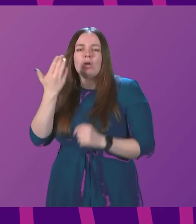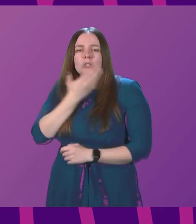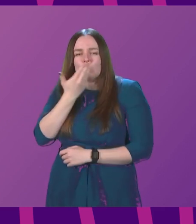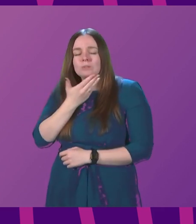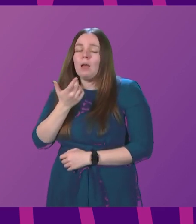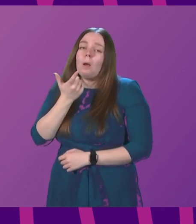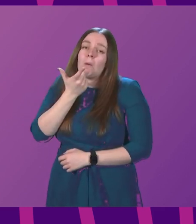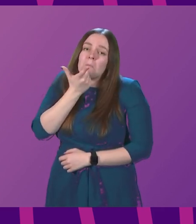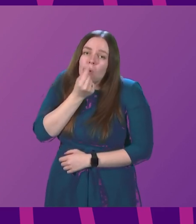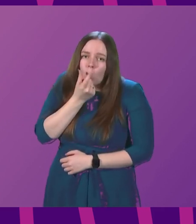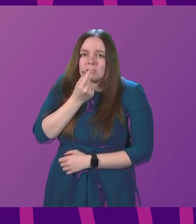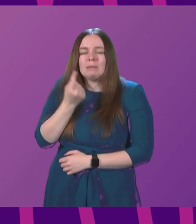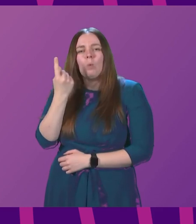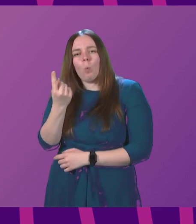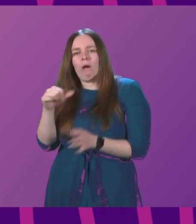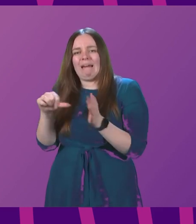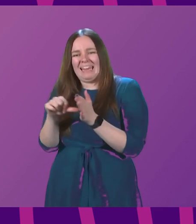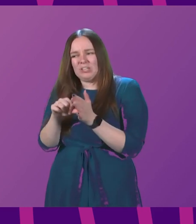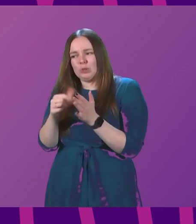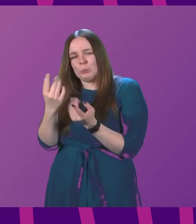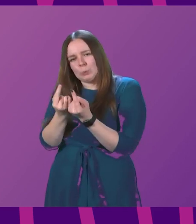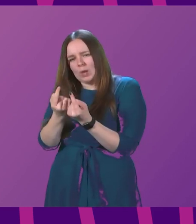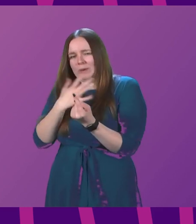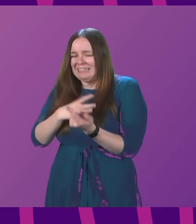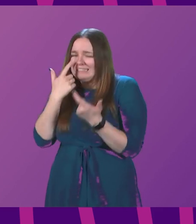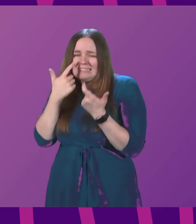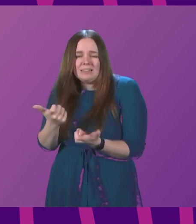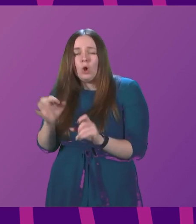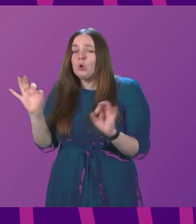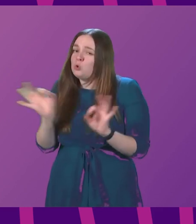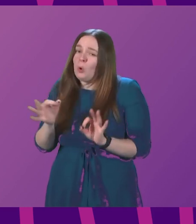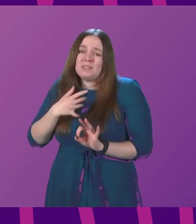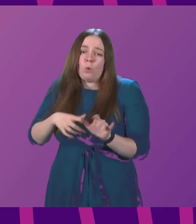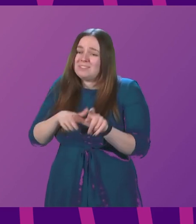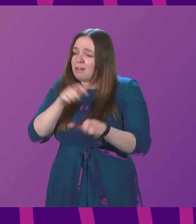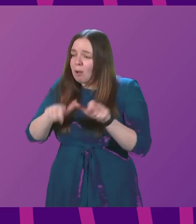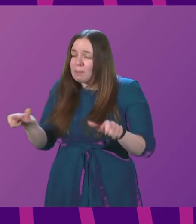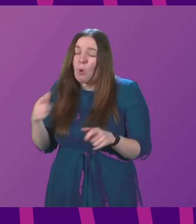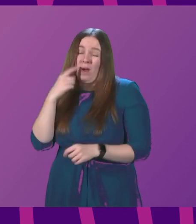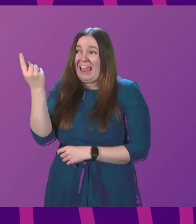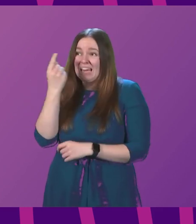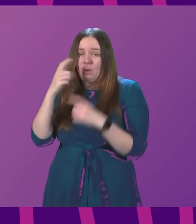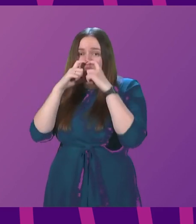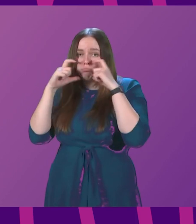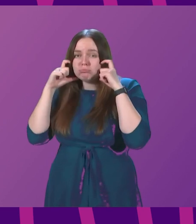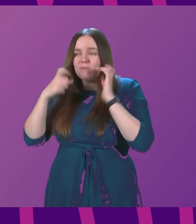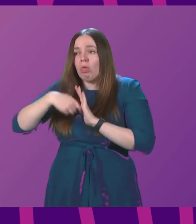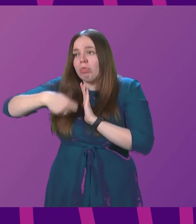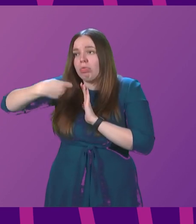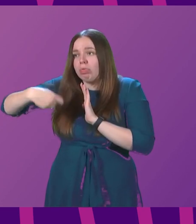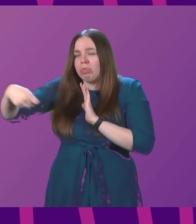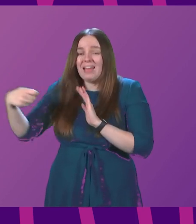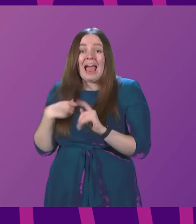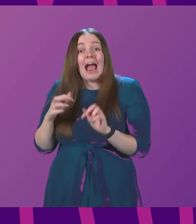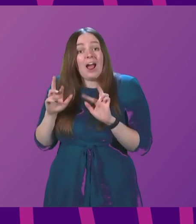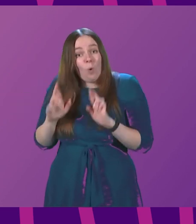possibly one of the issues where we need to take greatest care. Nobody wants young people or anybody to wear face coverings for as long as possible. I hope the